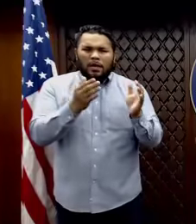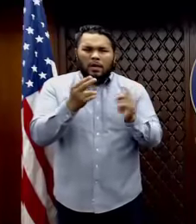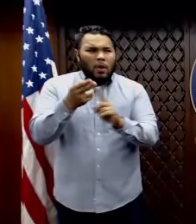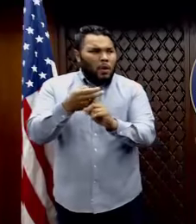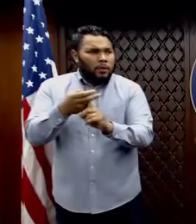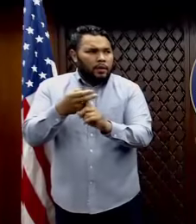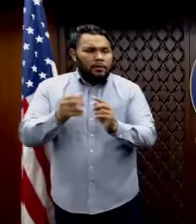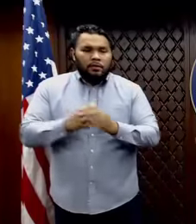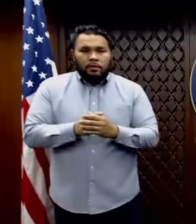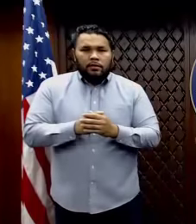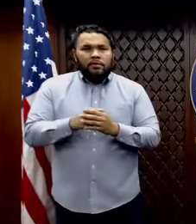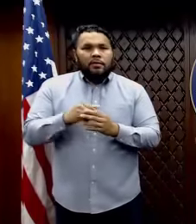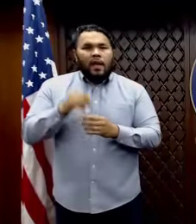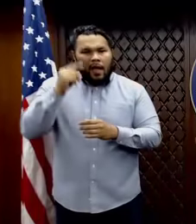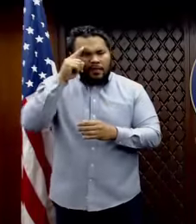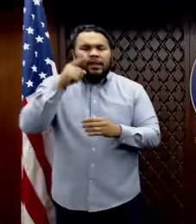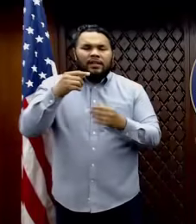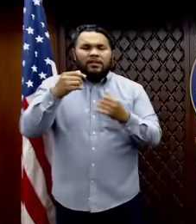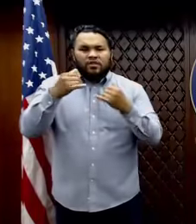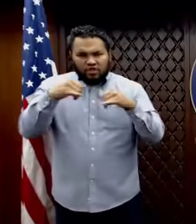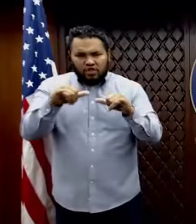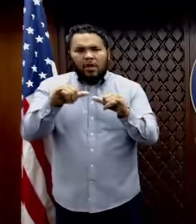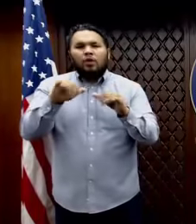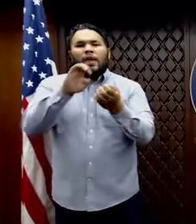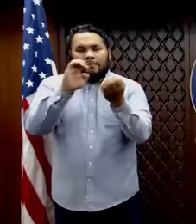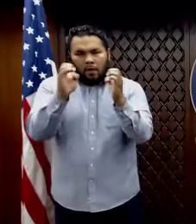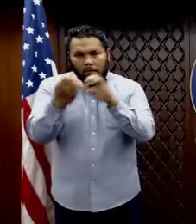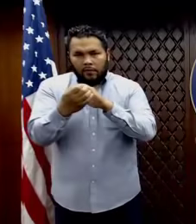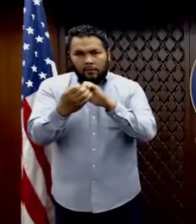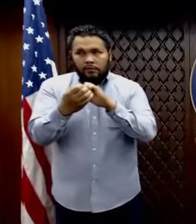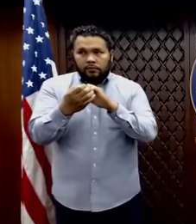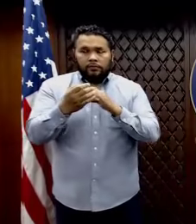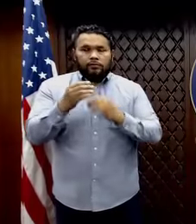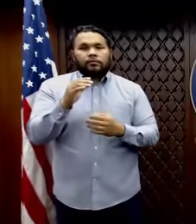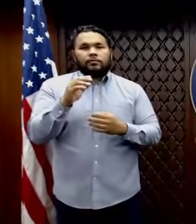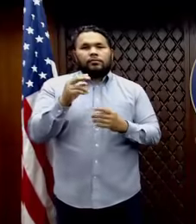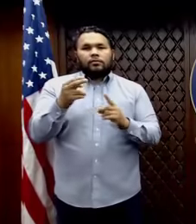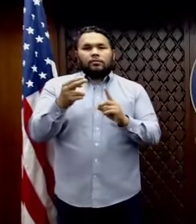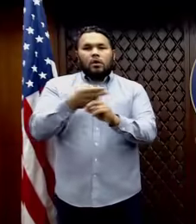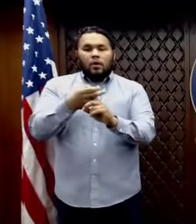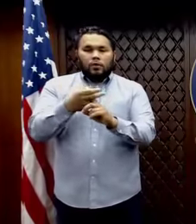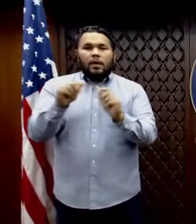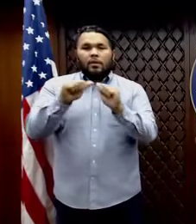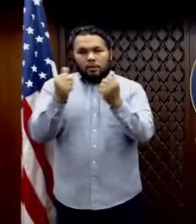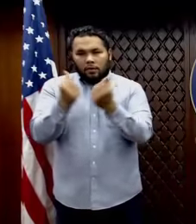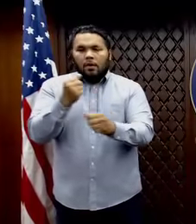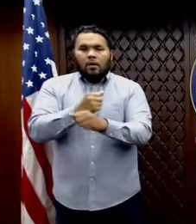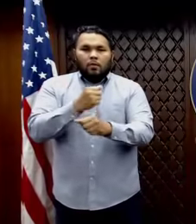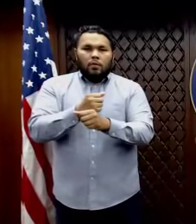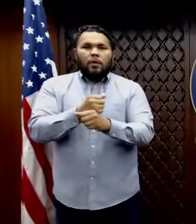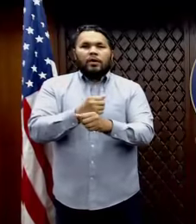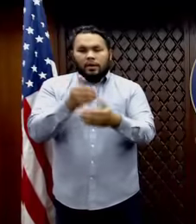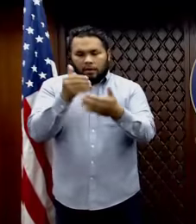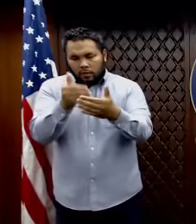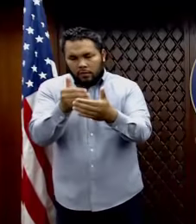it's evolving. So the hotel association are working very closely with the military and